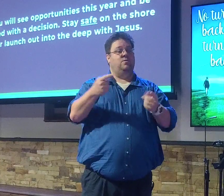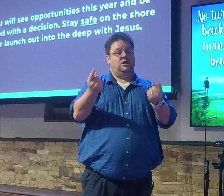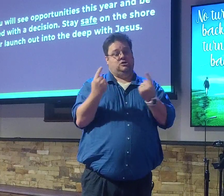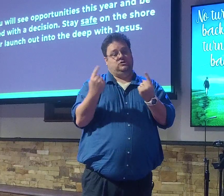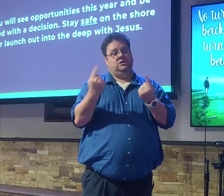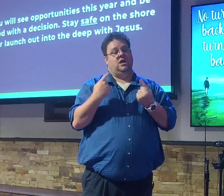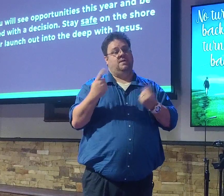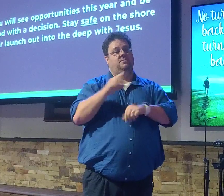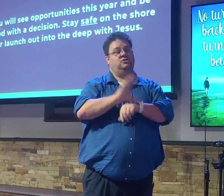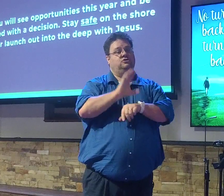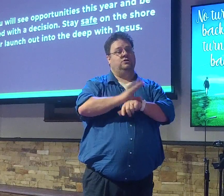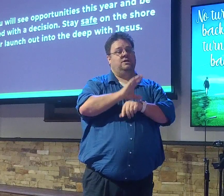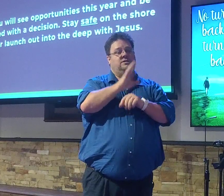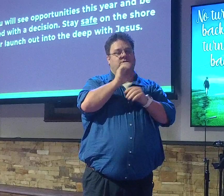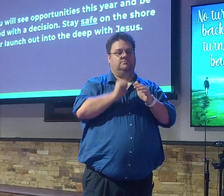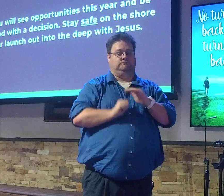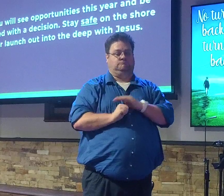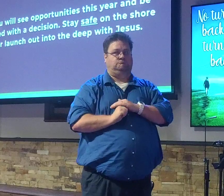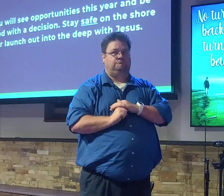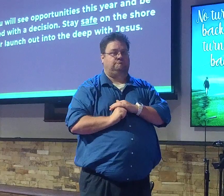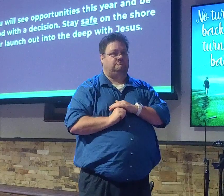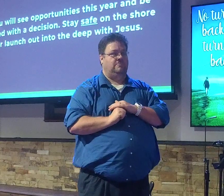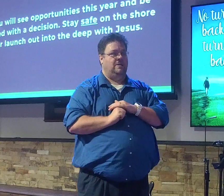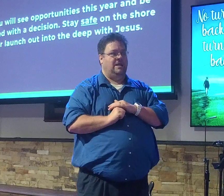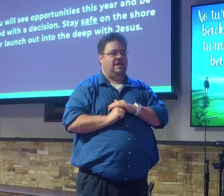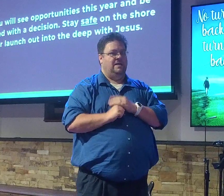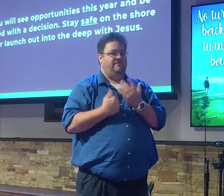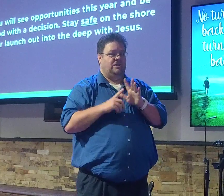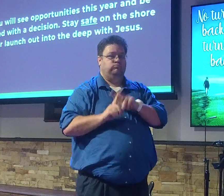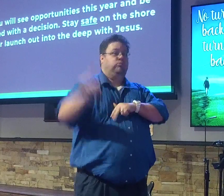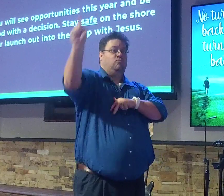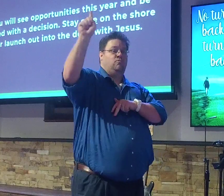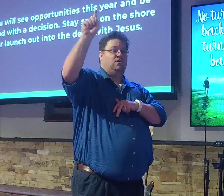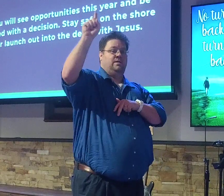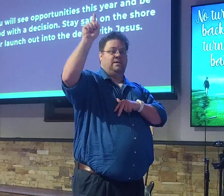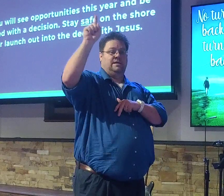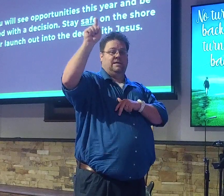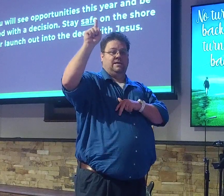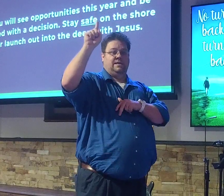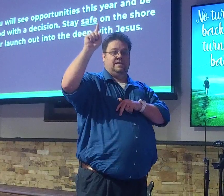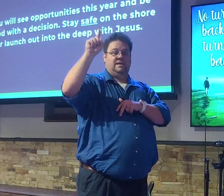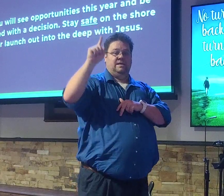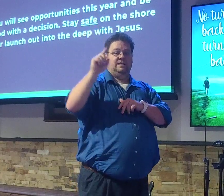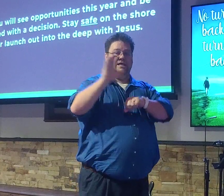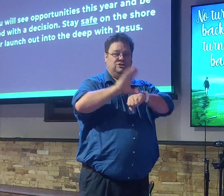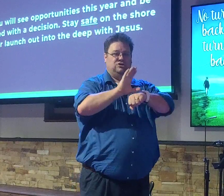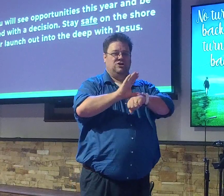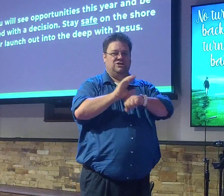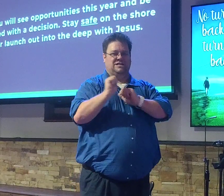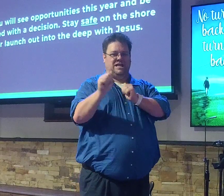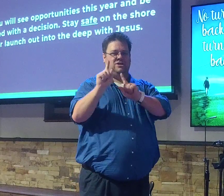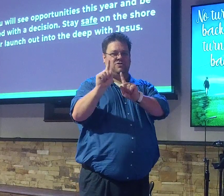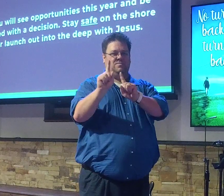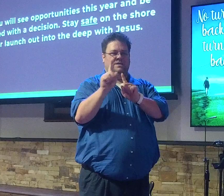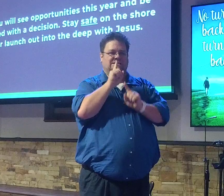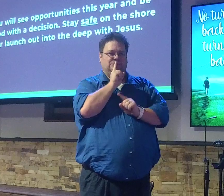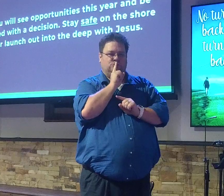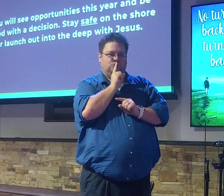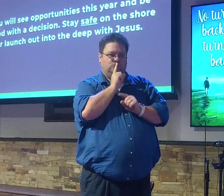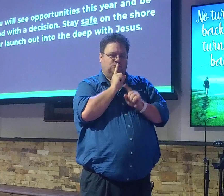incognito, and then they slip right back out. And you know what? They're like undercover church attenders. You know